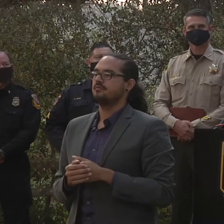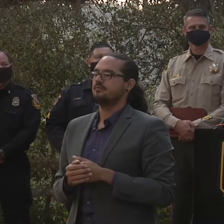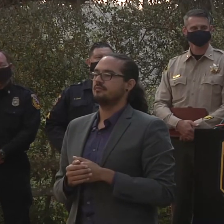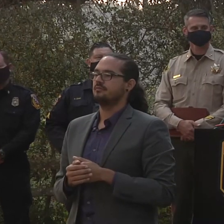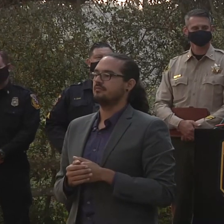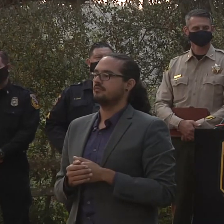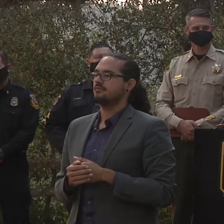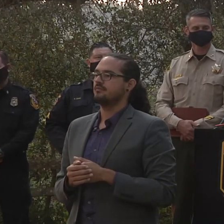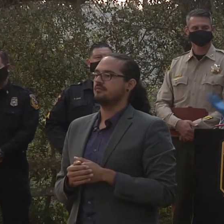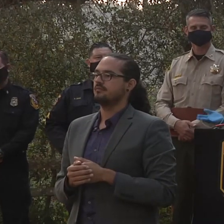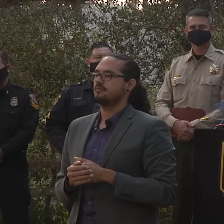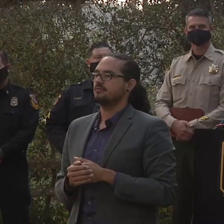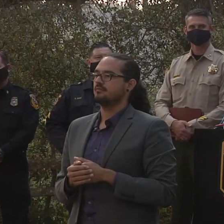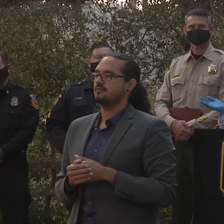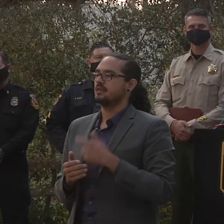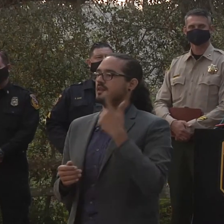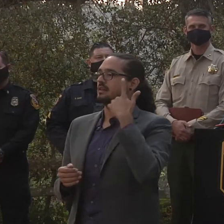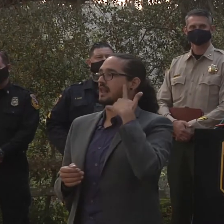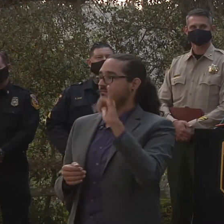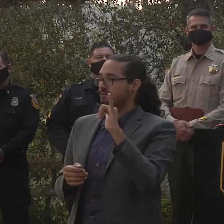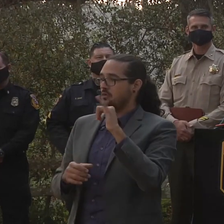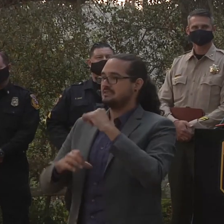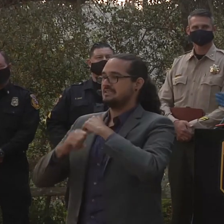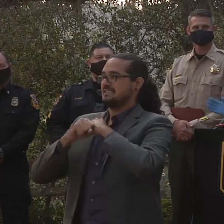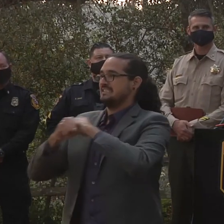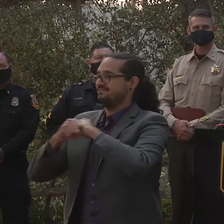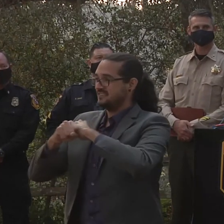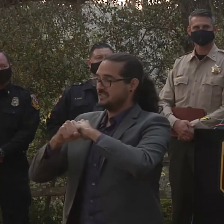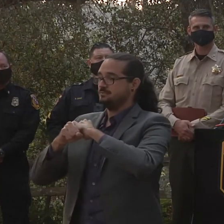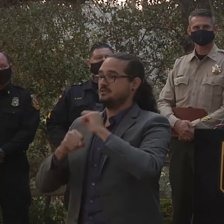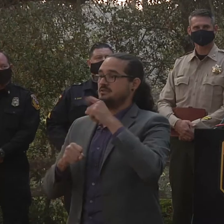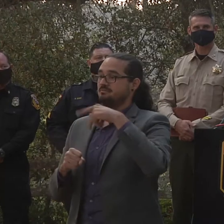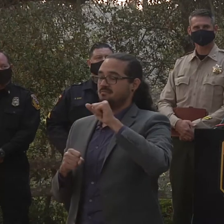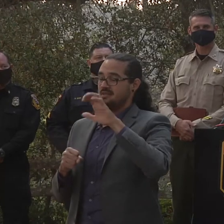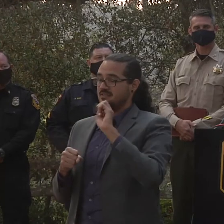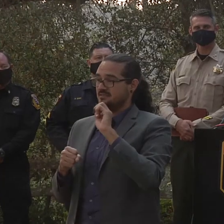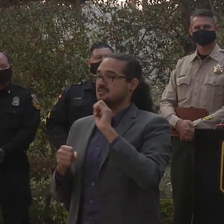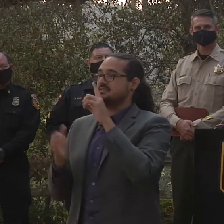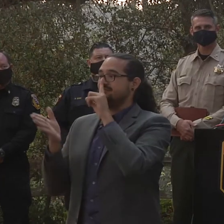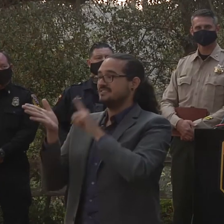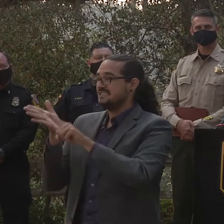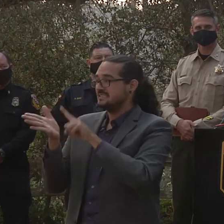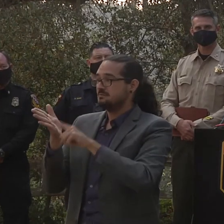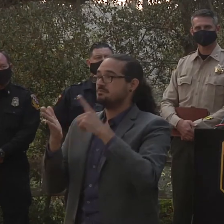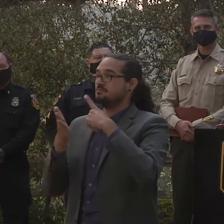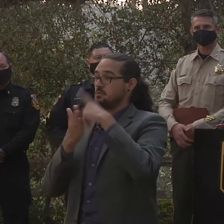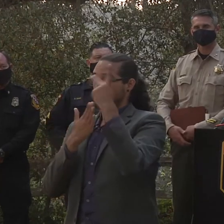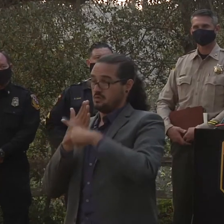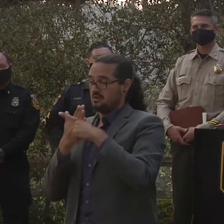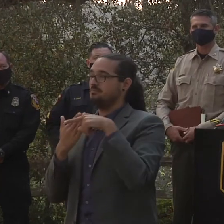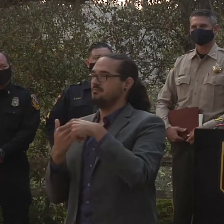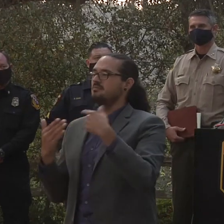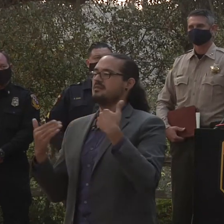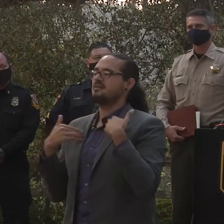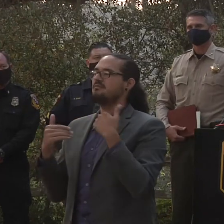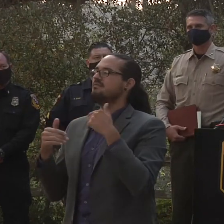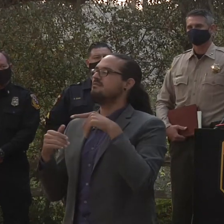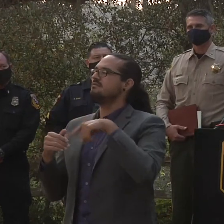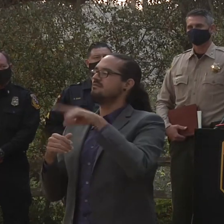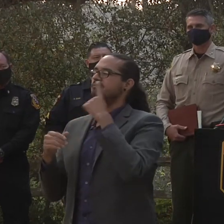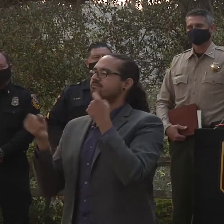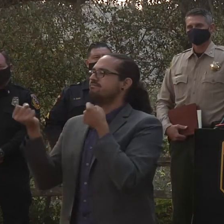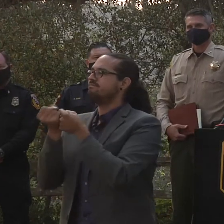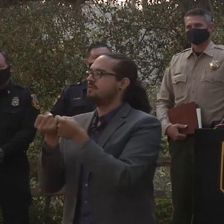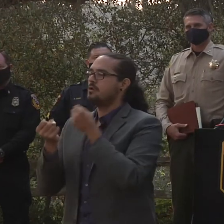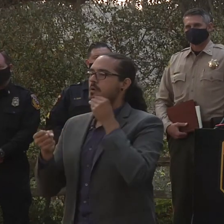defensible space inspection program the importance of defensible space a number of years ago we increased that amount of defensible space based on